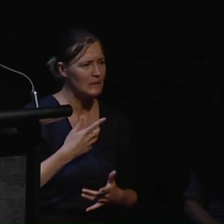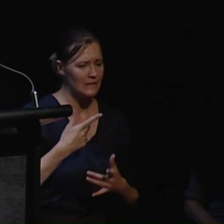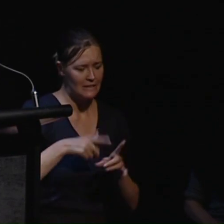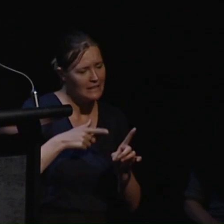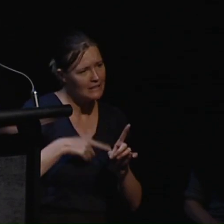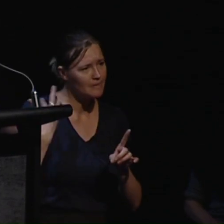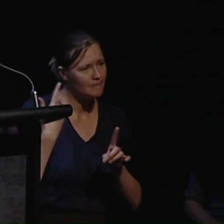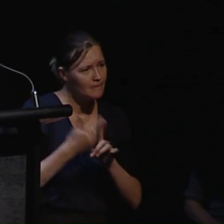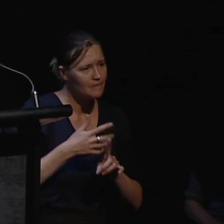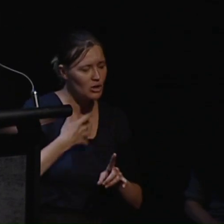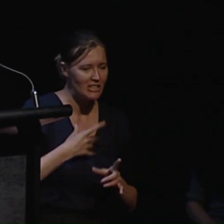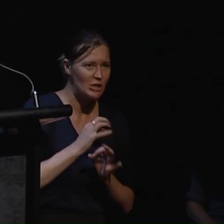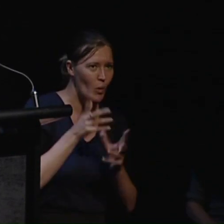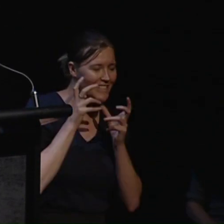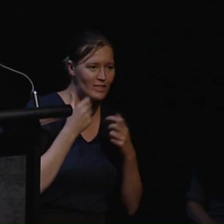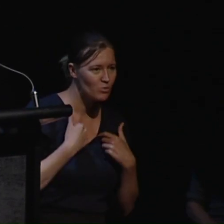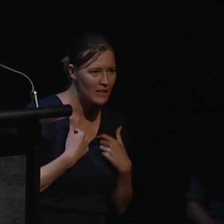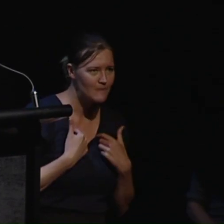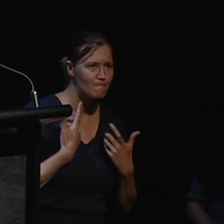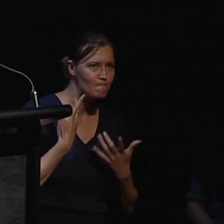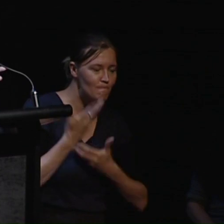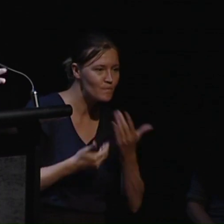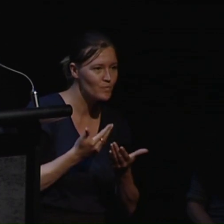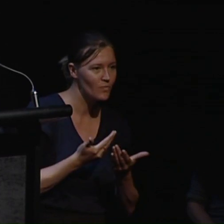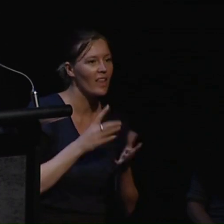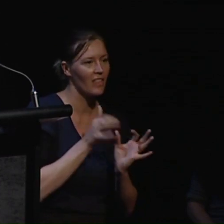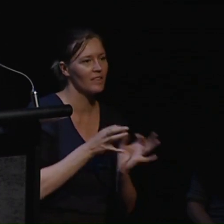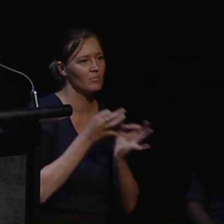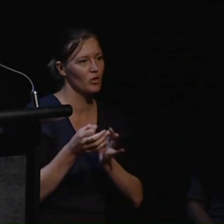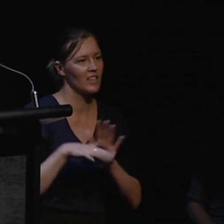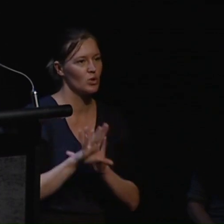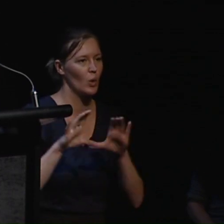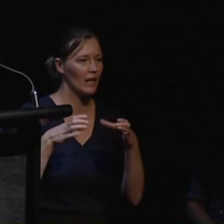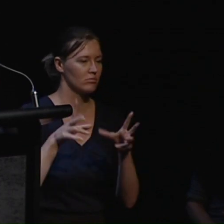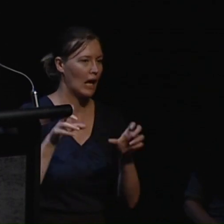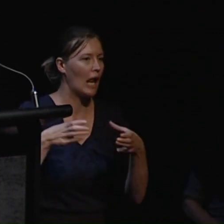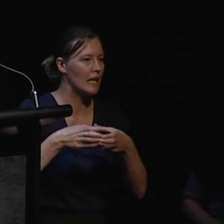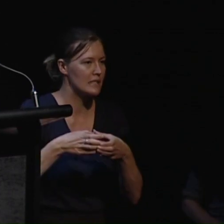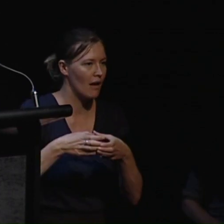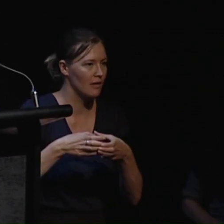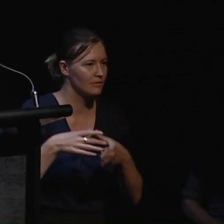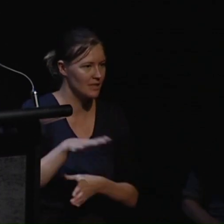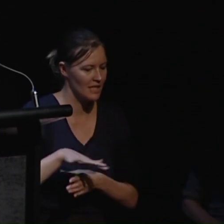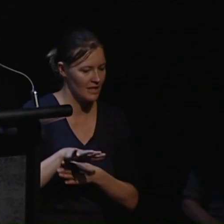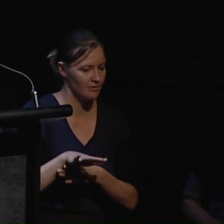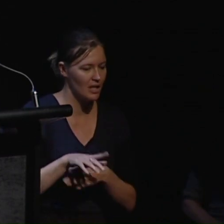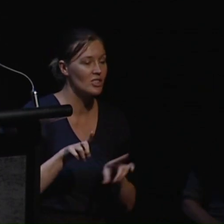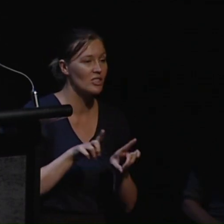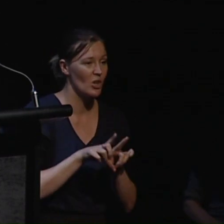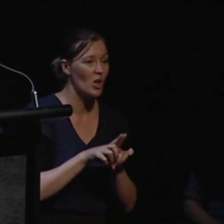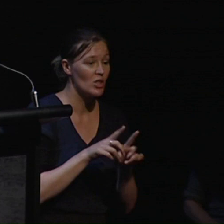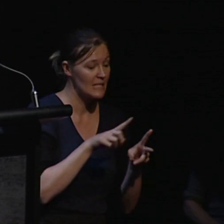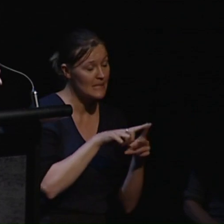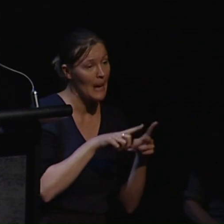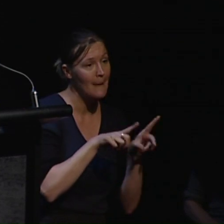of not being listened to that he was able to move into a cluster setting. Like Rose, Stephen grew up in an